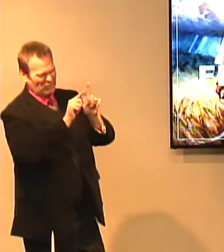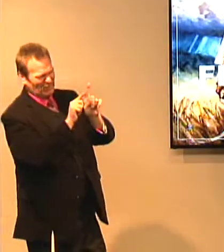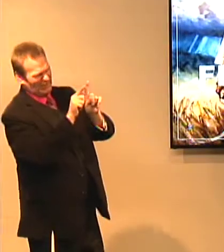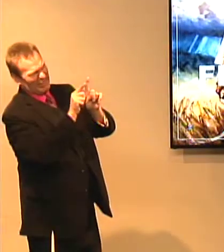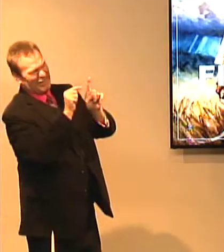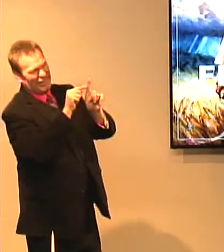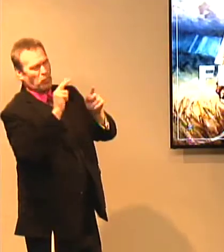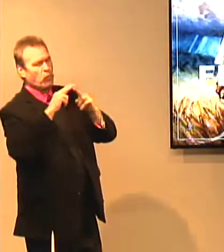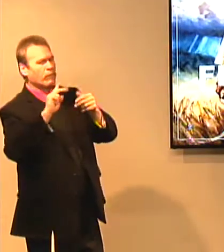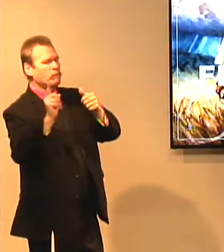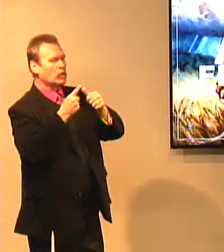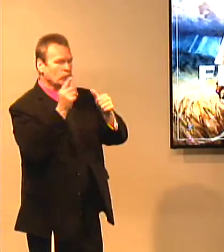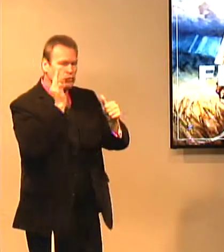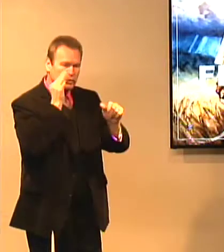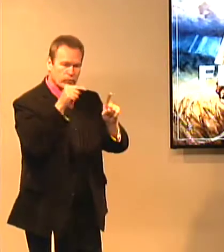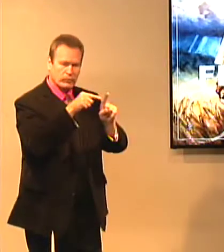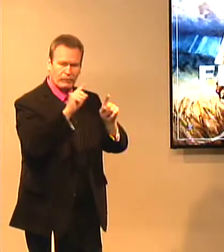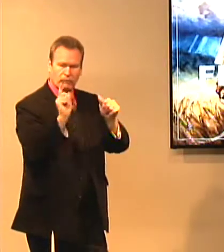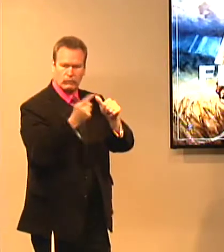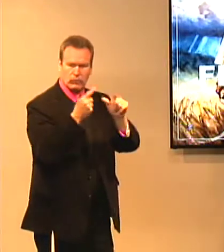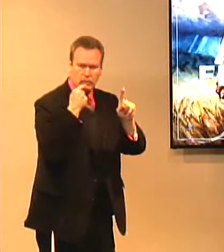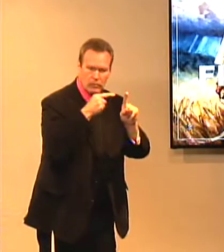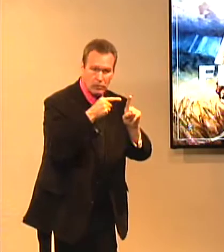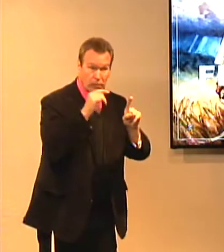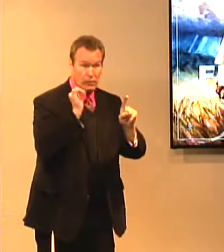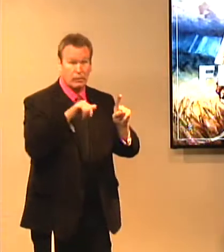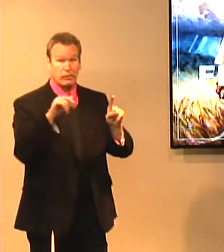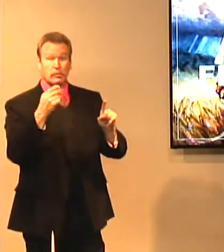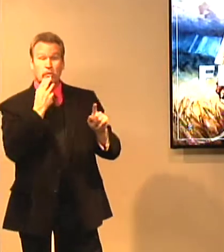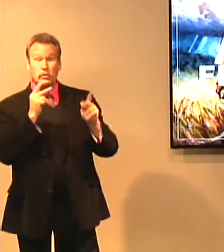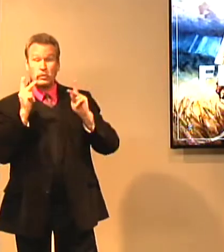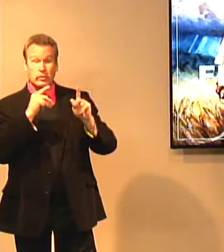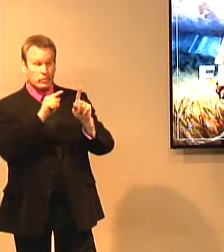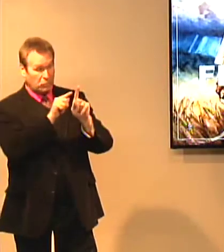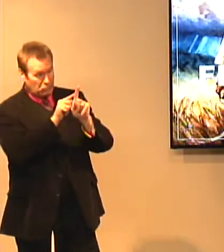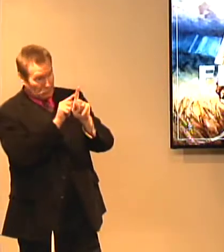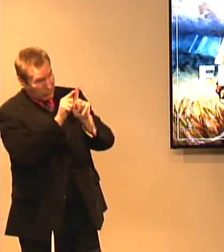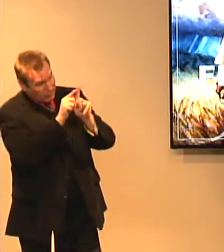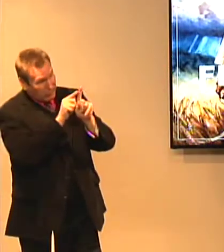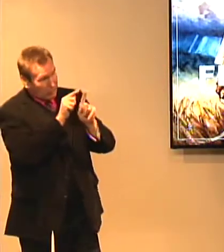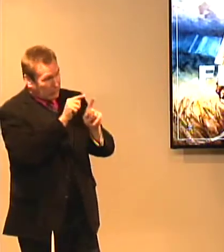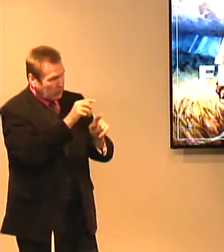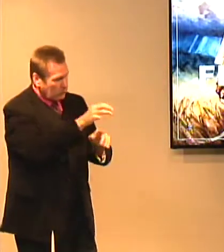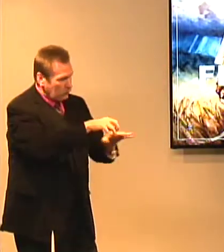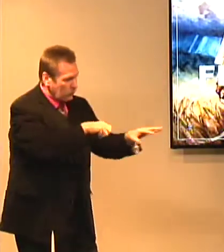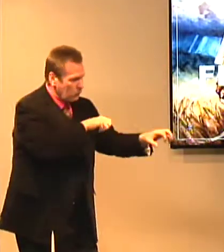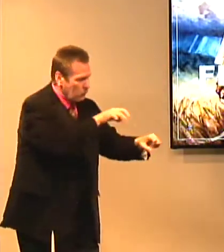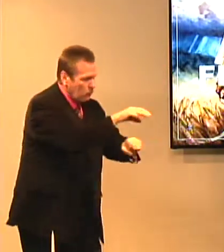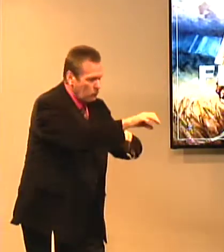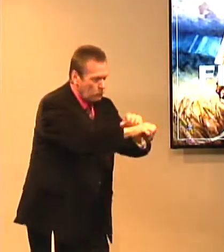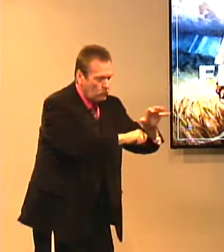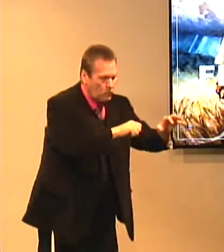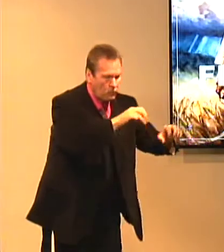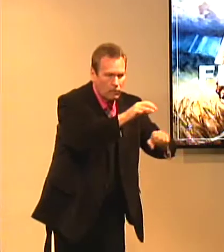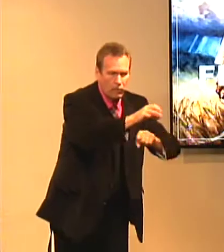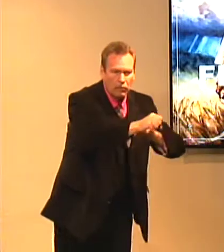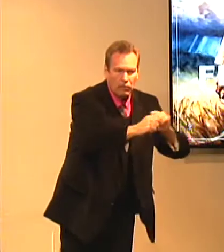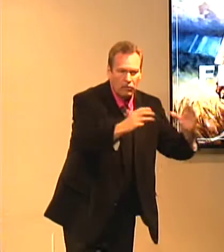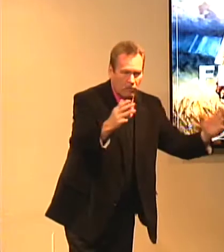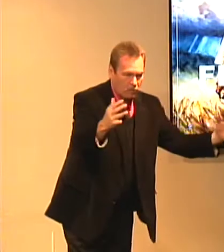It starts to peek out. It's that first fruit. And so the Jewish people, when that first fruit came, they would gather it all